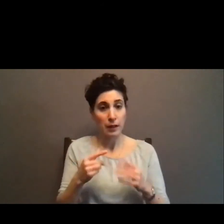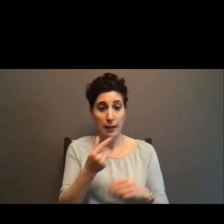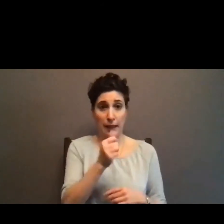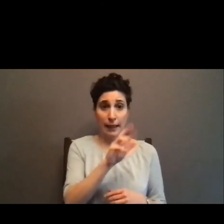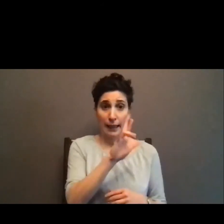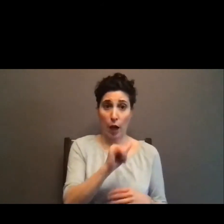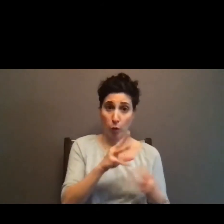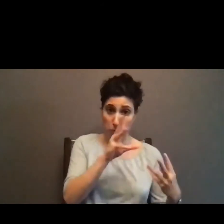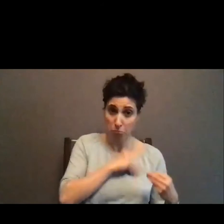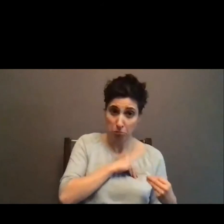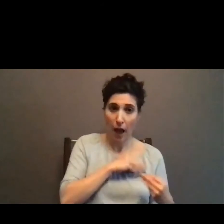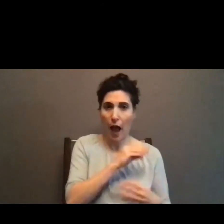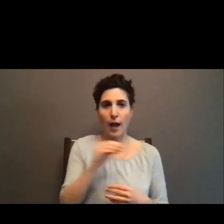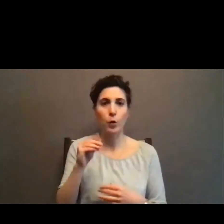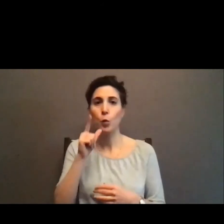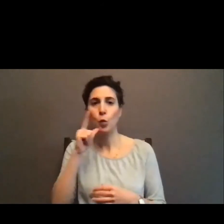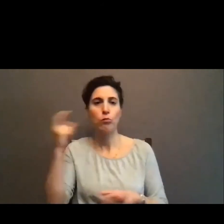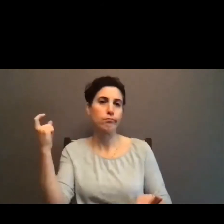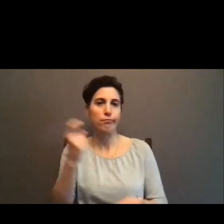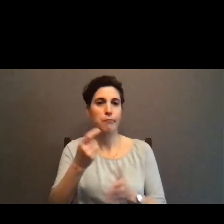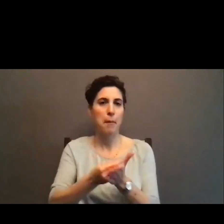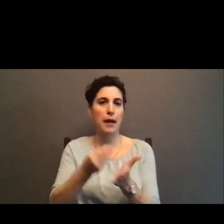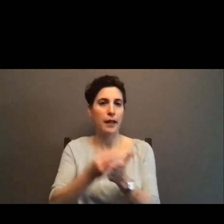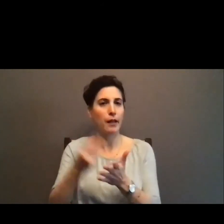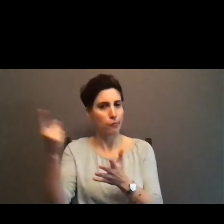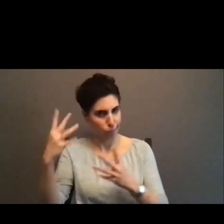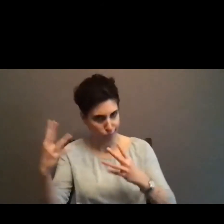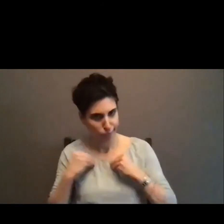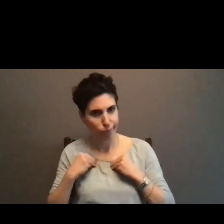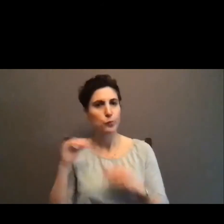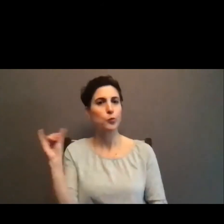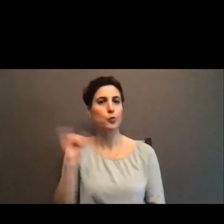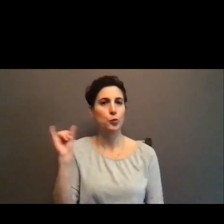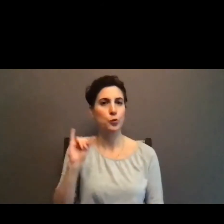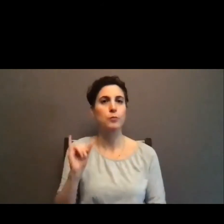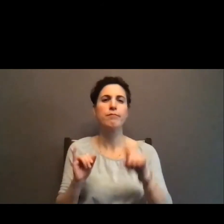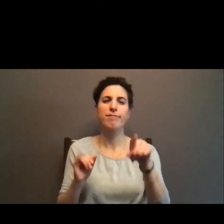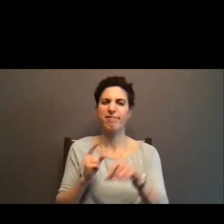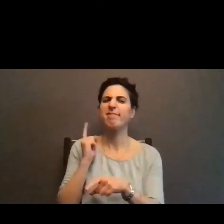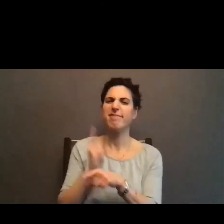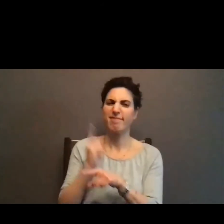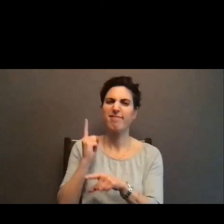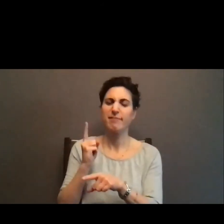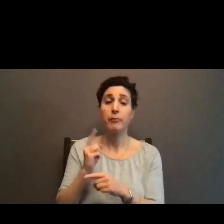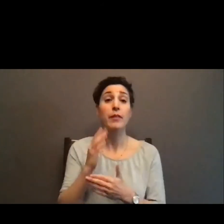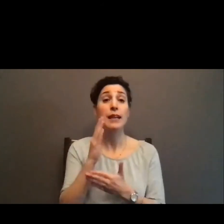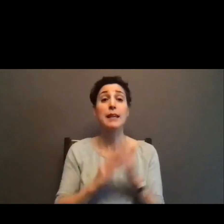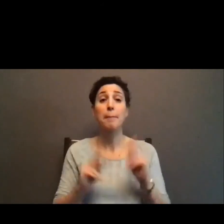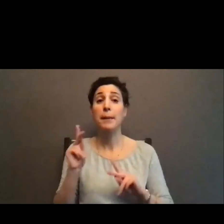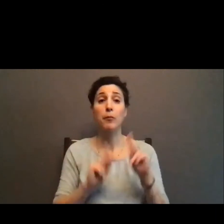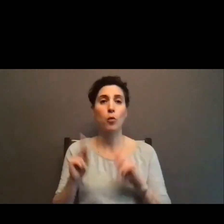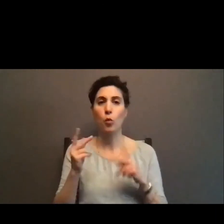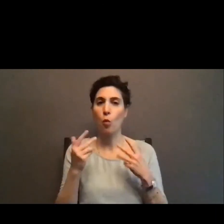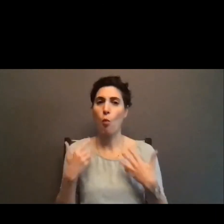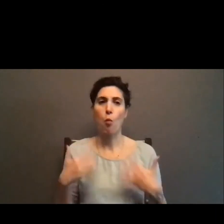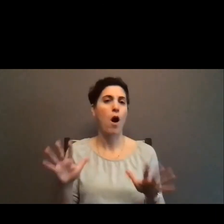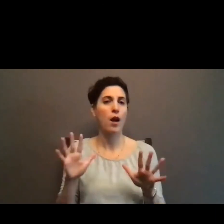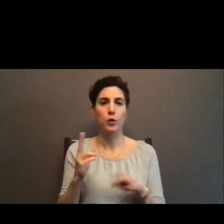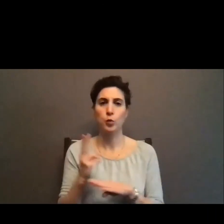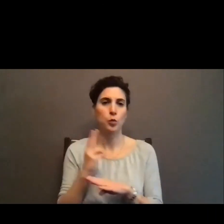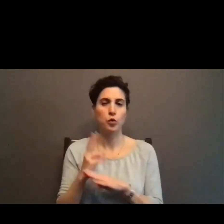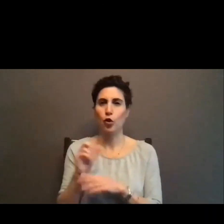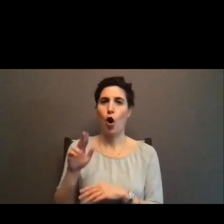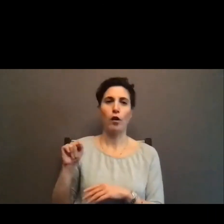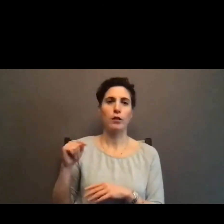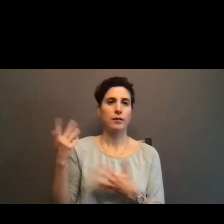Yes. Uh, and I think there's a lot of trepidation, like, a lot of people don't want to be using art speak, but they feel like they